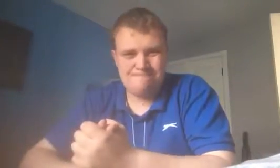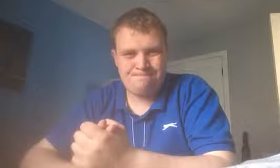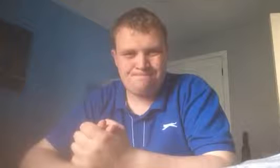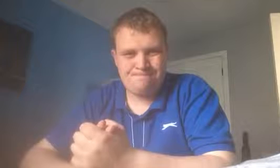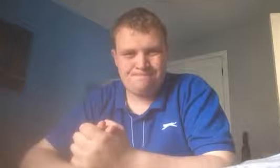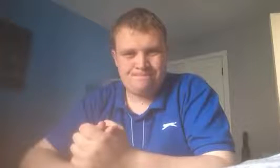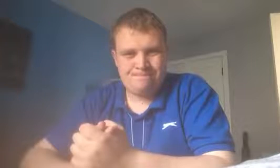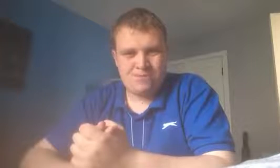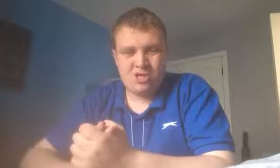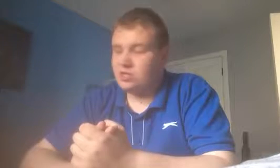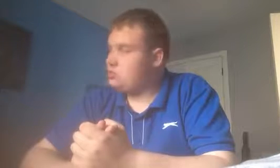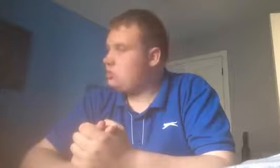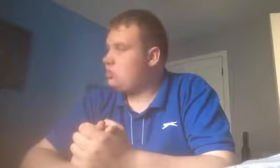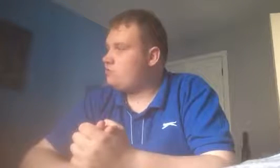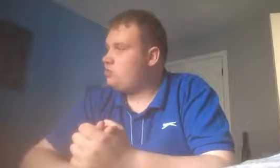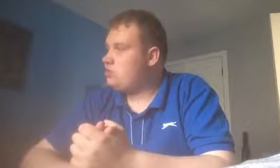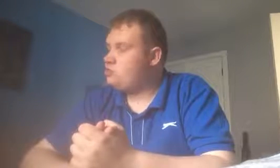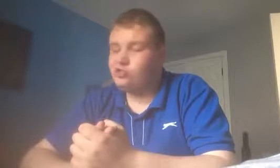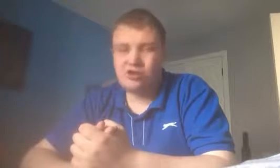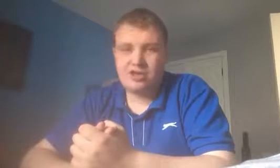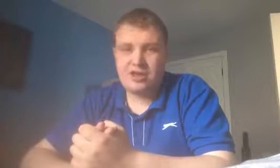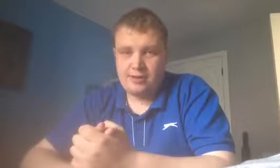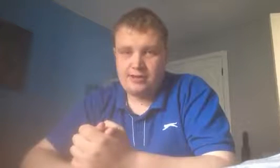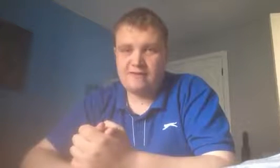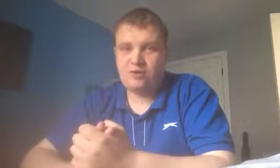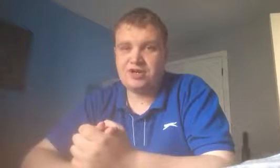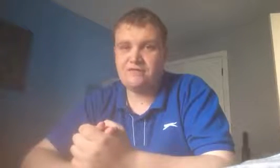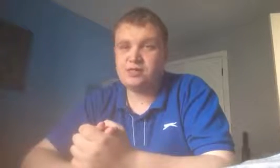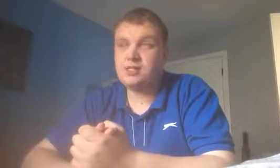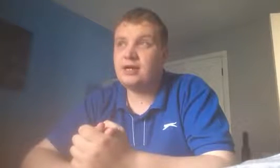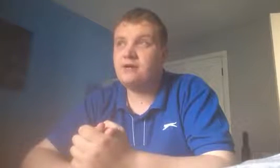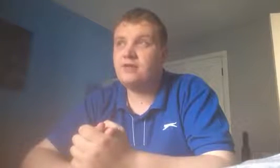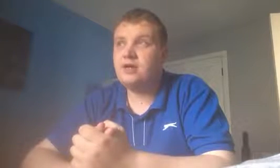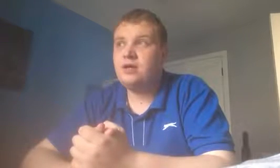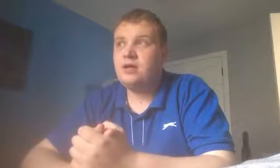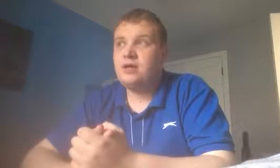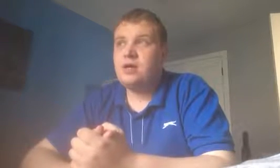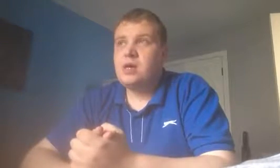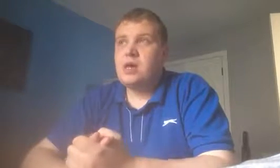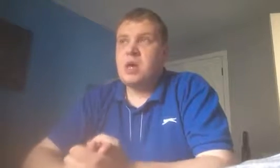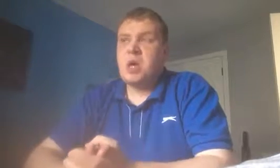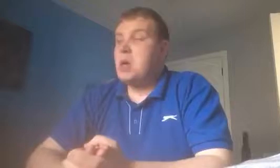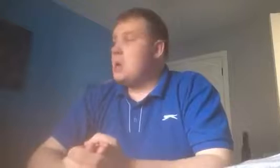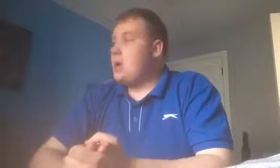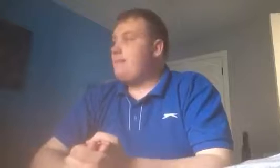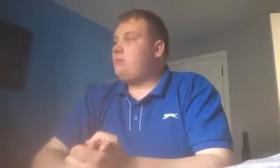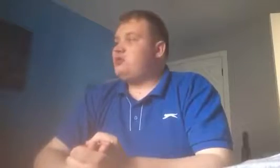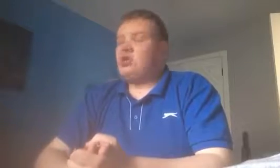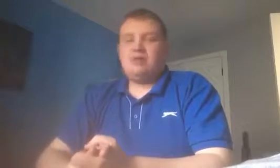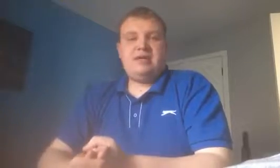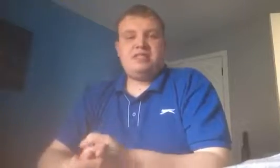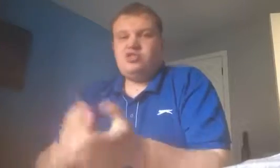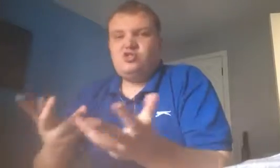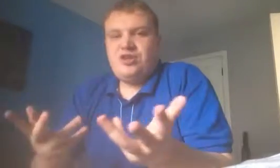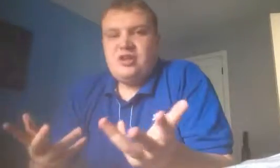courtesy of Sweden. Shocking everyone in the first half. But Germany basically showing